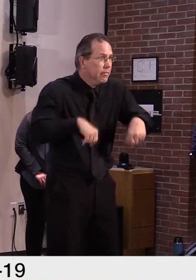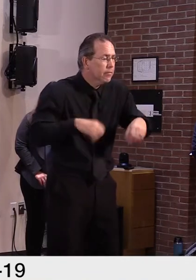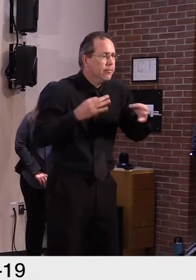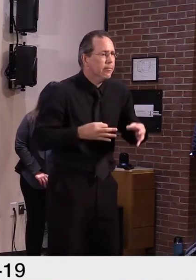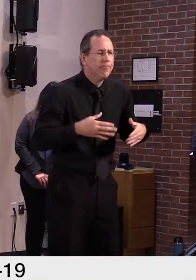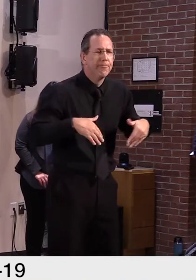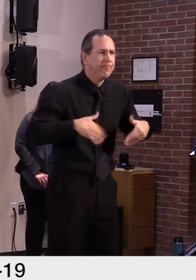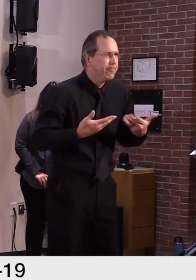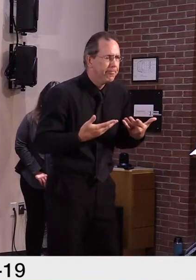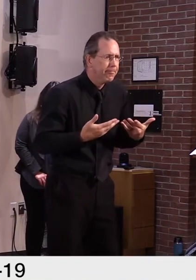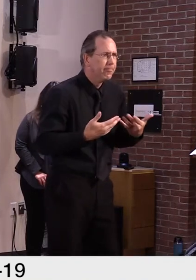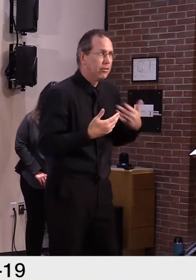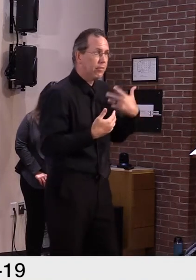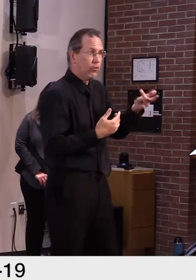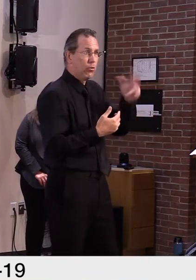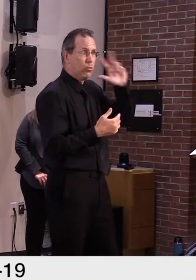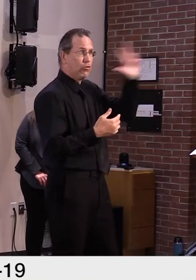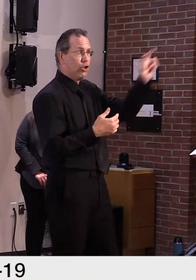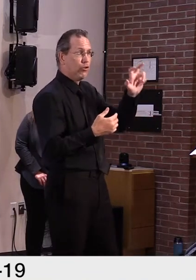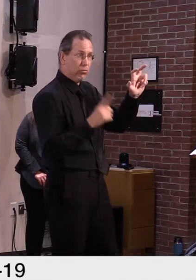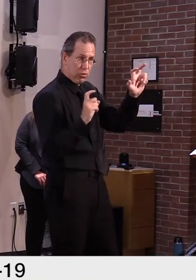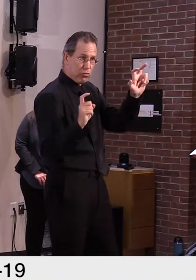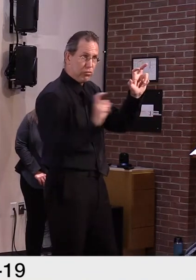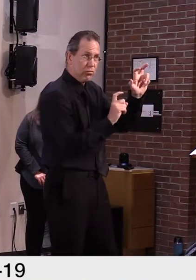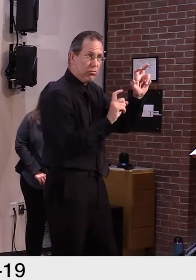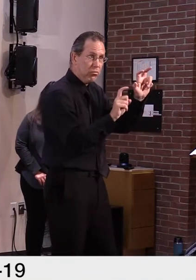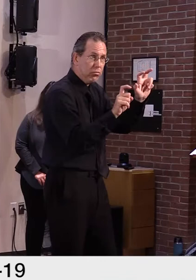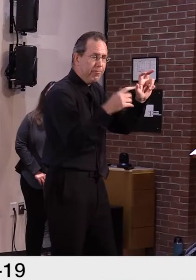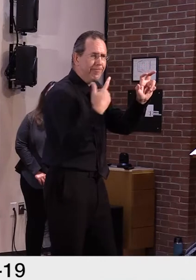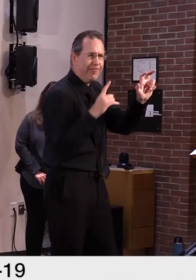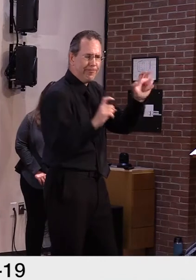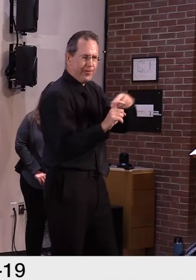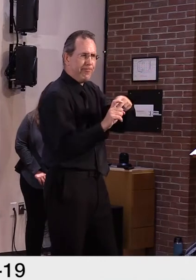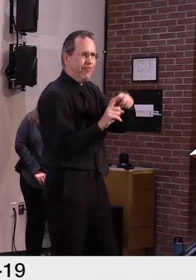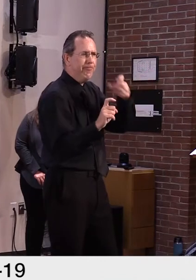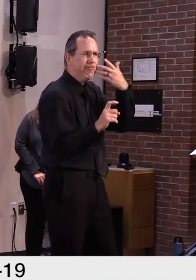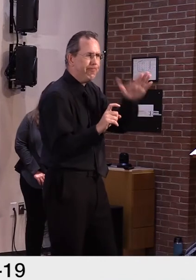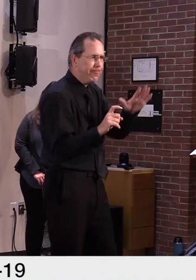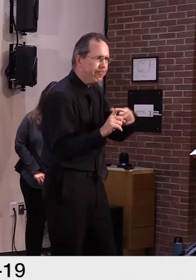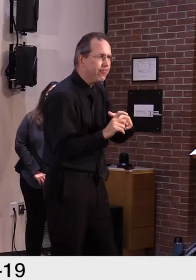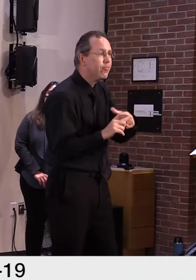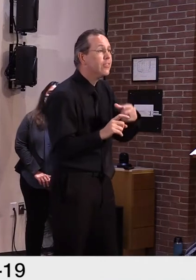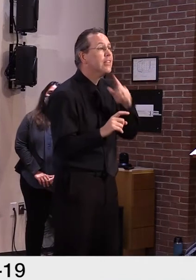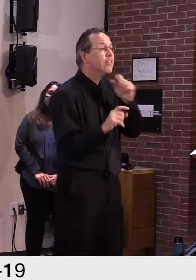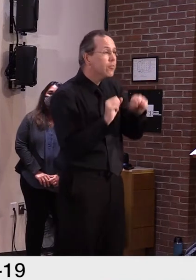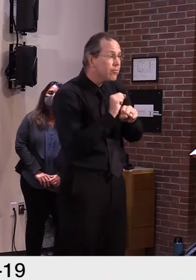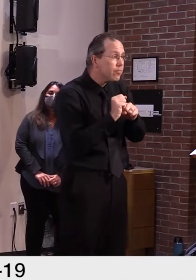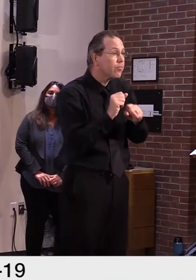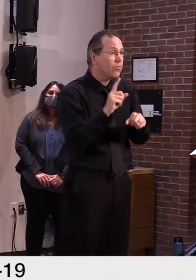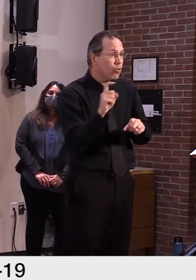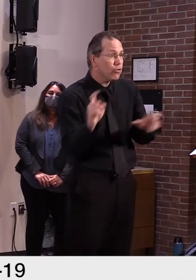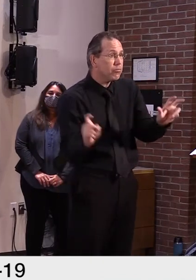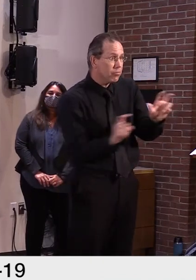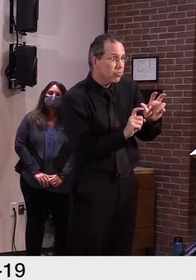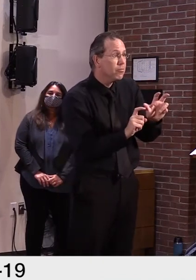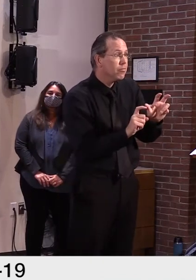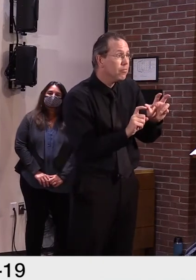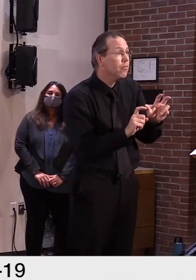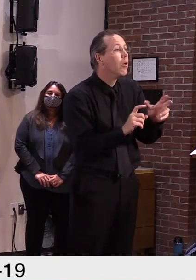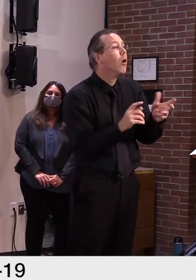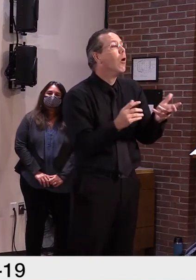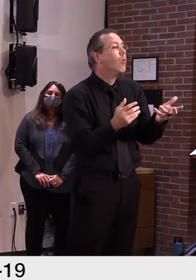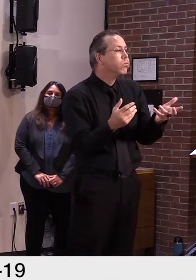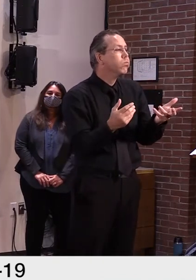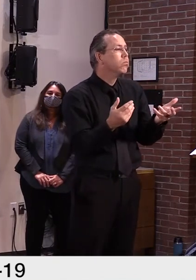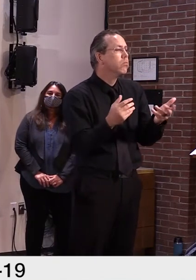$17 million to provide additional benefits on top of the LWA benefit. So, again, the governor's